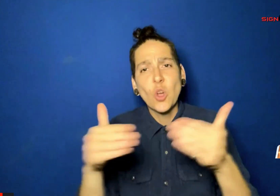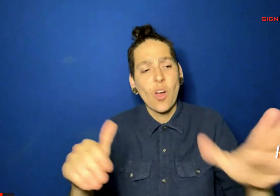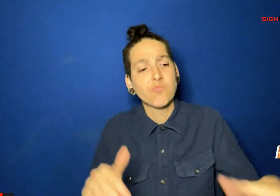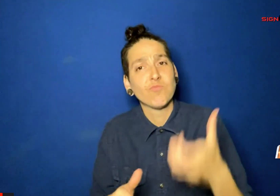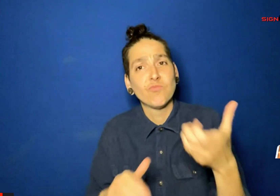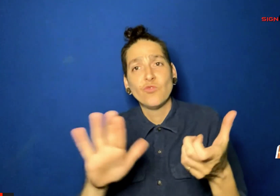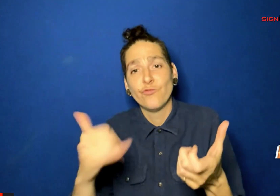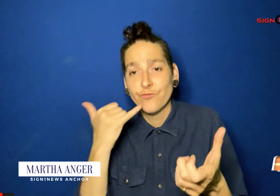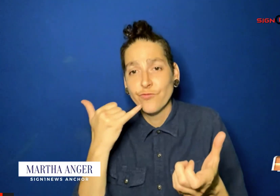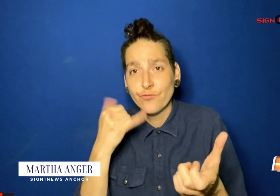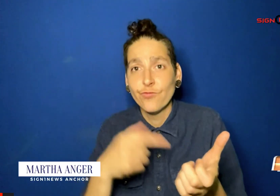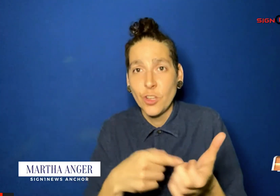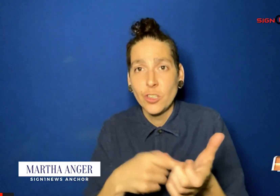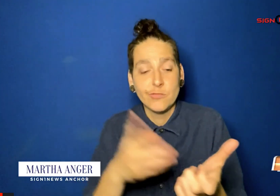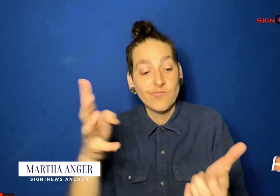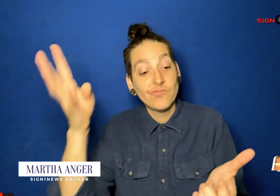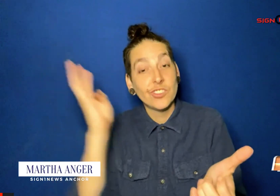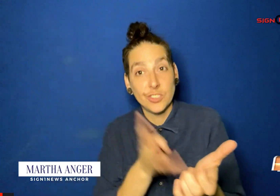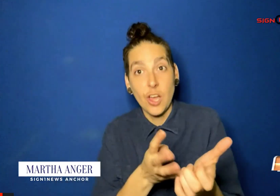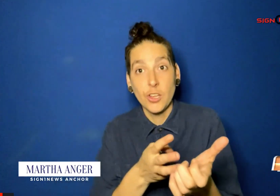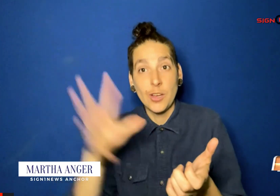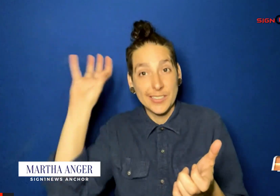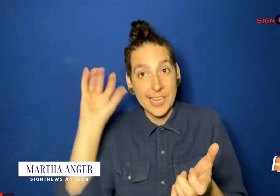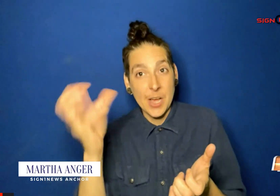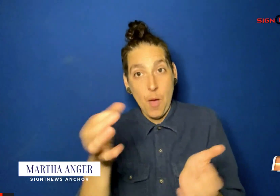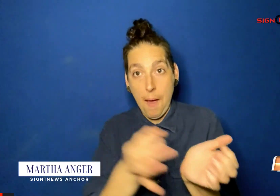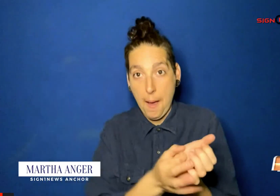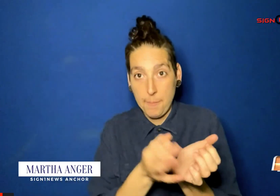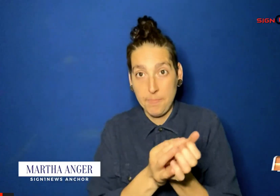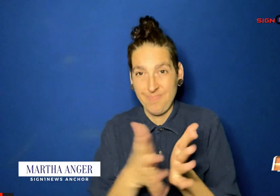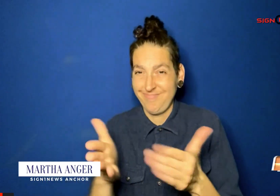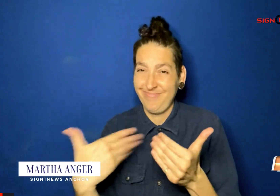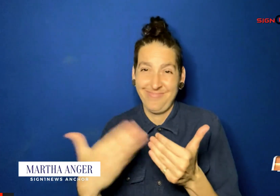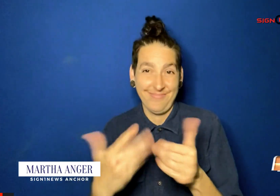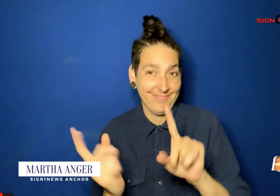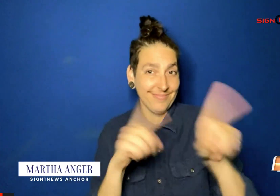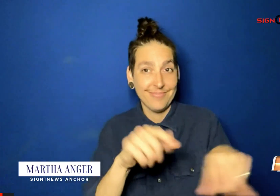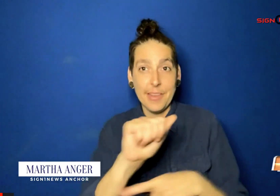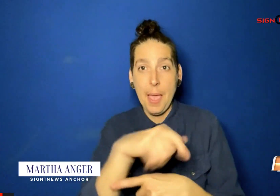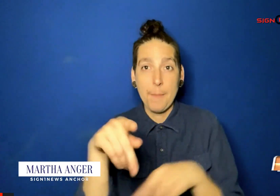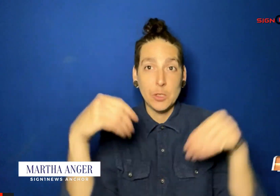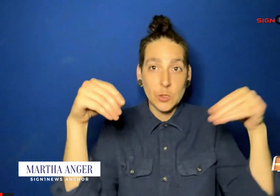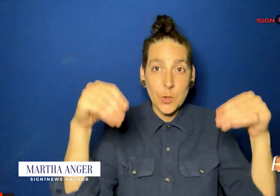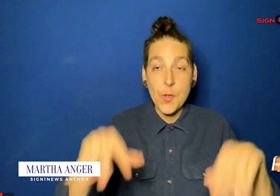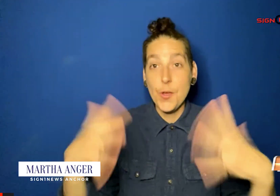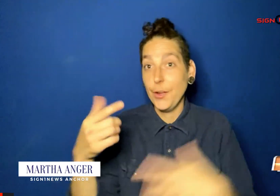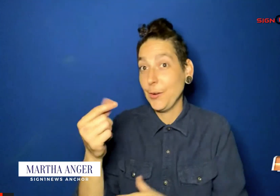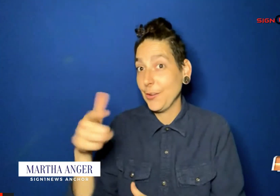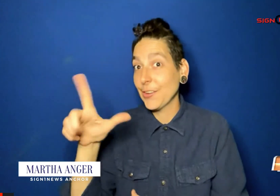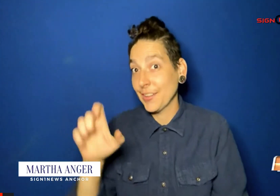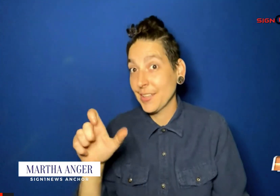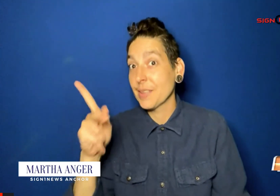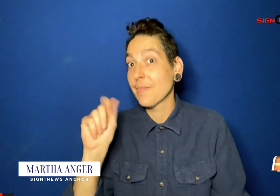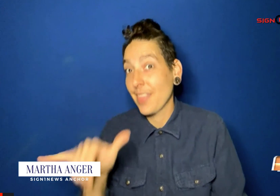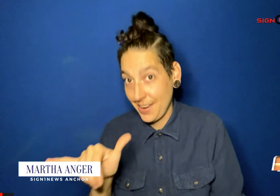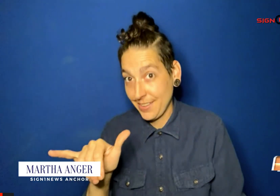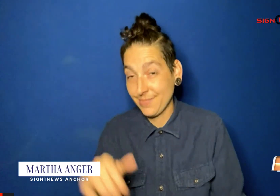You can download the Sign One News app by heading to the App Store or Google Play Store on your smartphone.